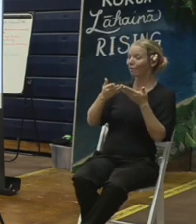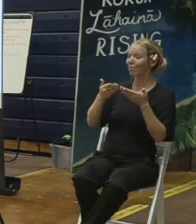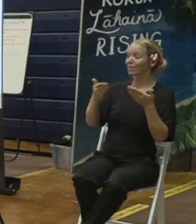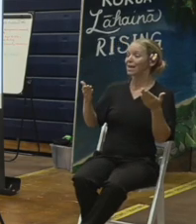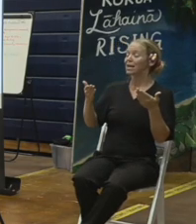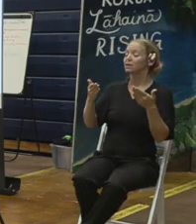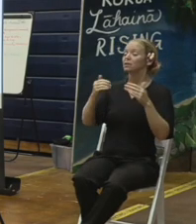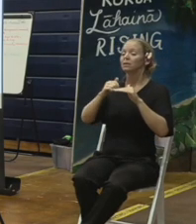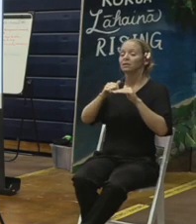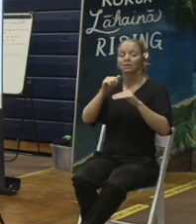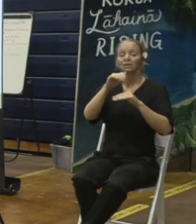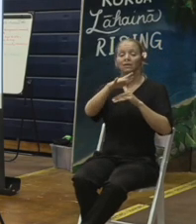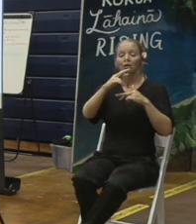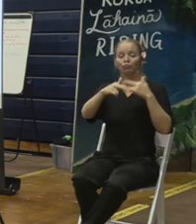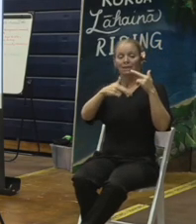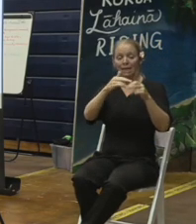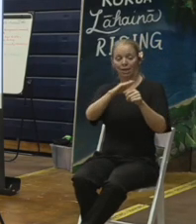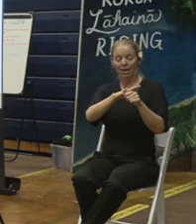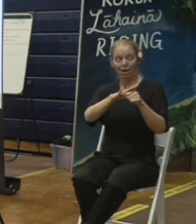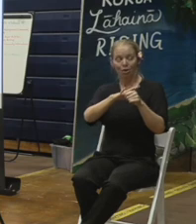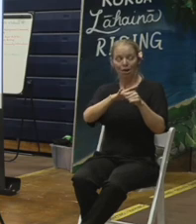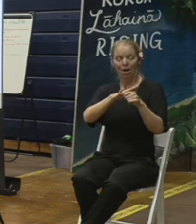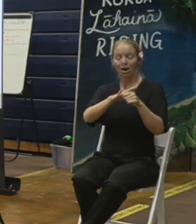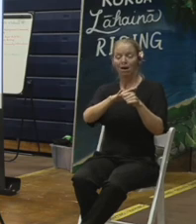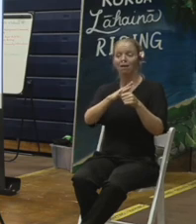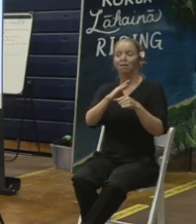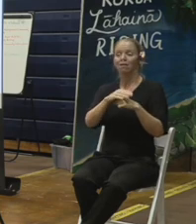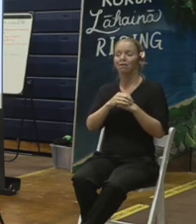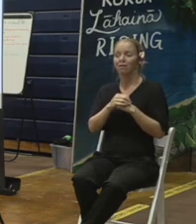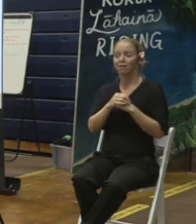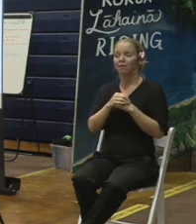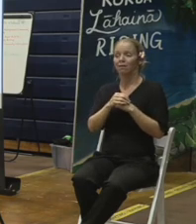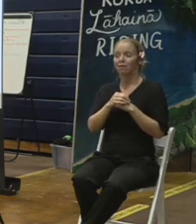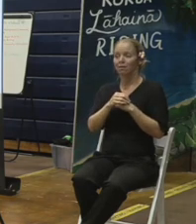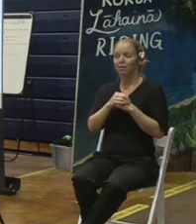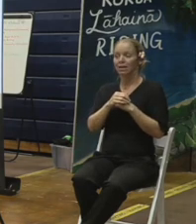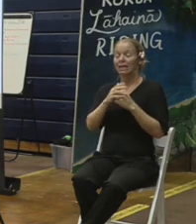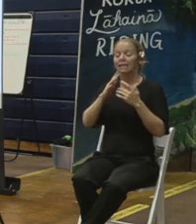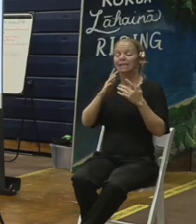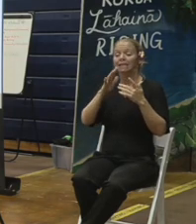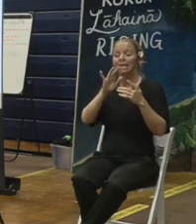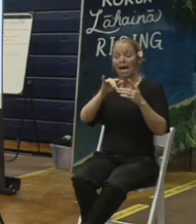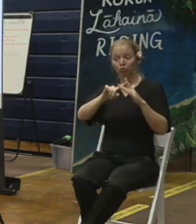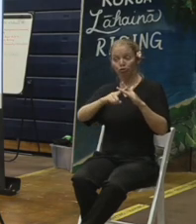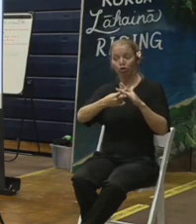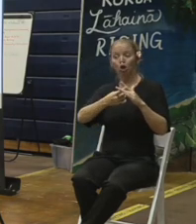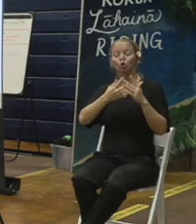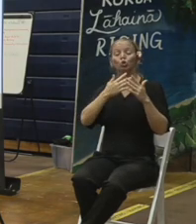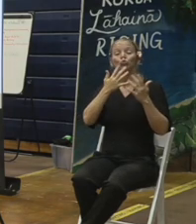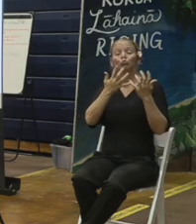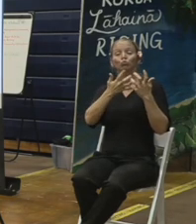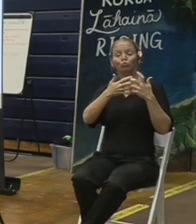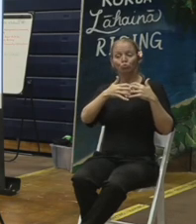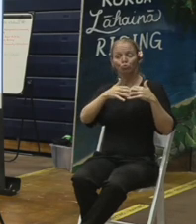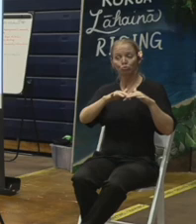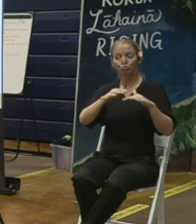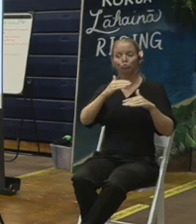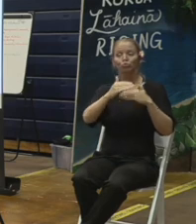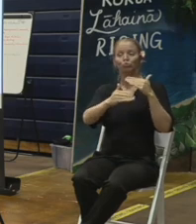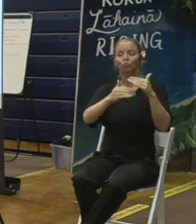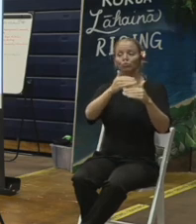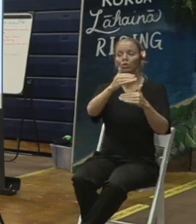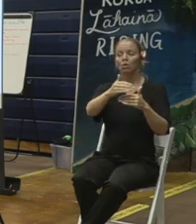remove the ash and debris. As they start to mobilize, we will be mobilized and really focused on three